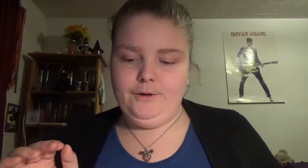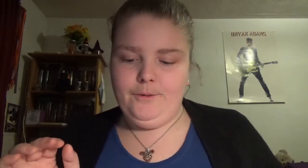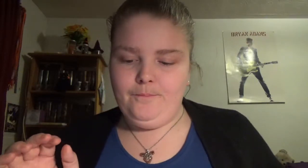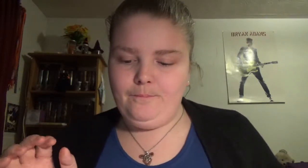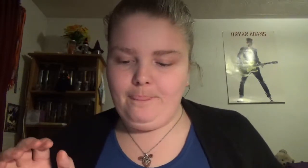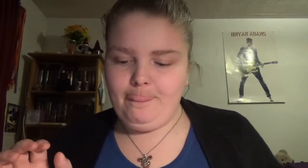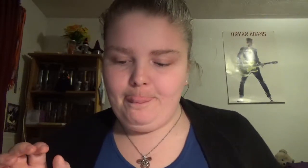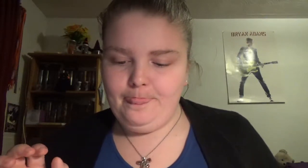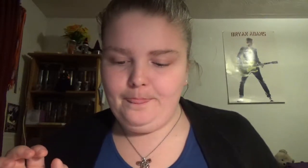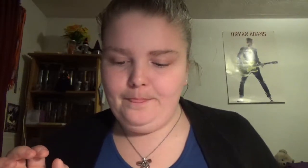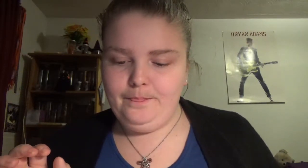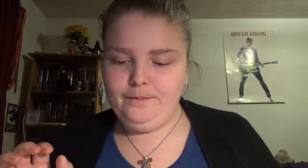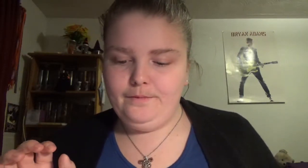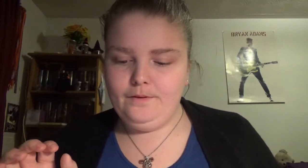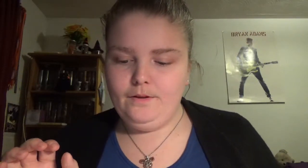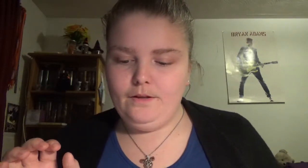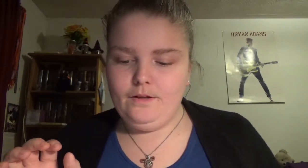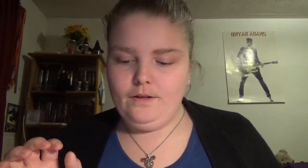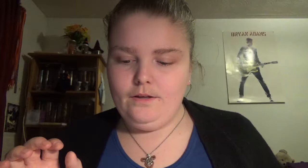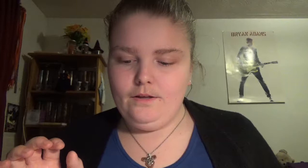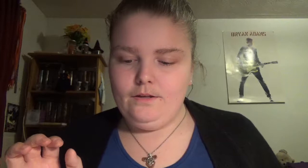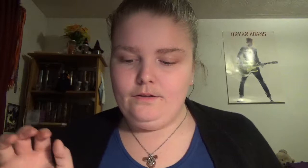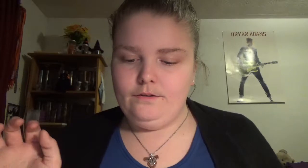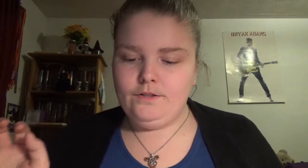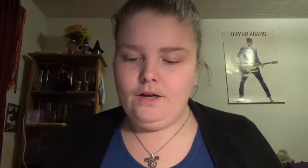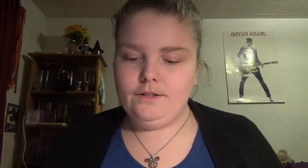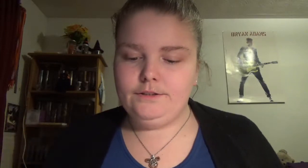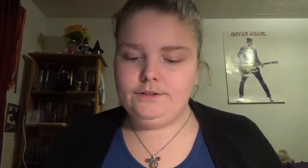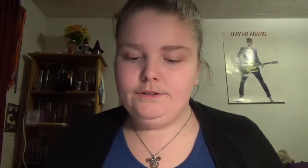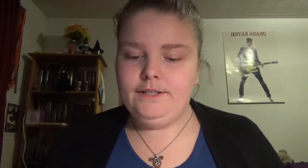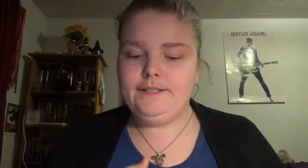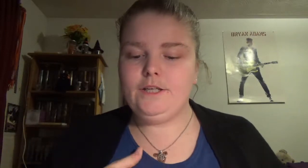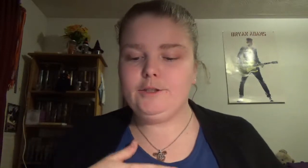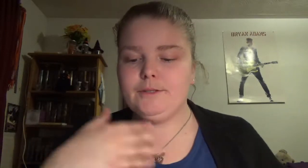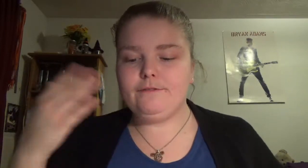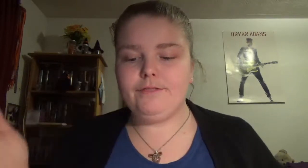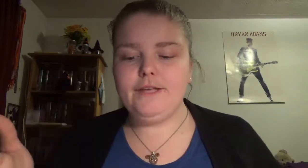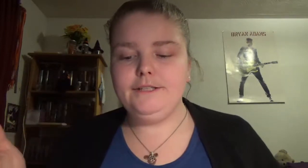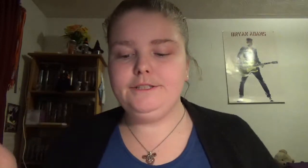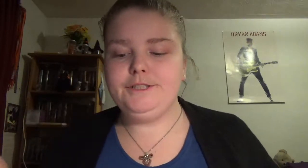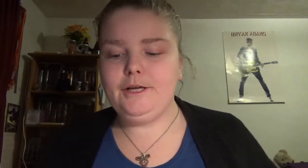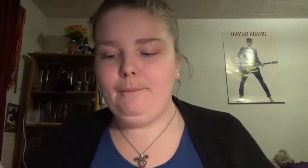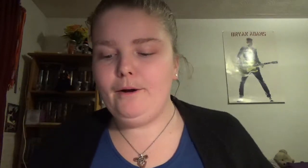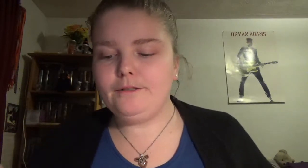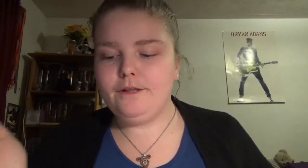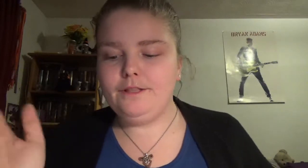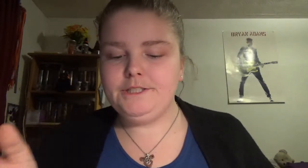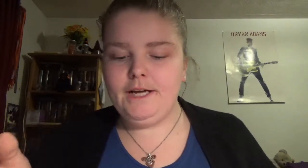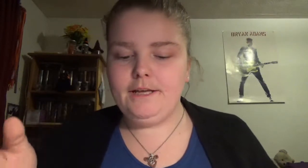it talks about different things about the sign